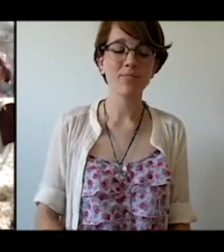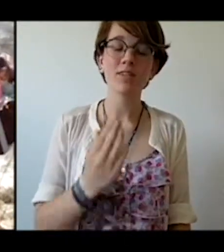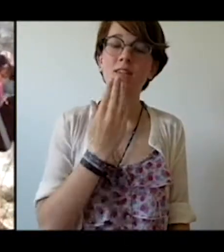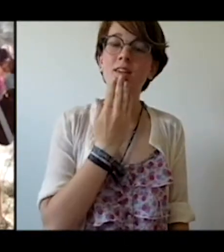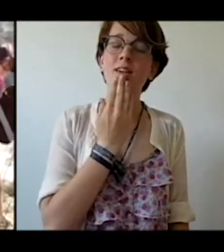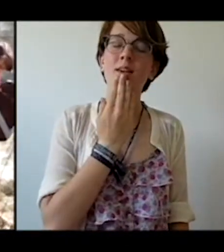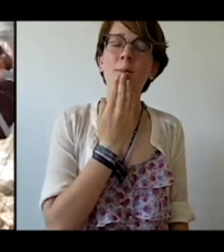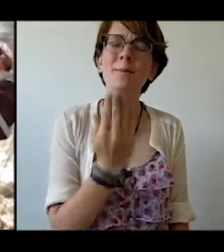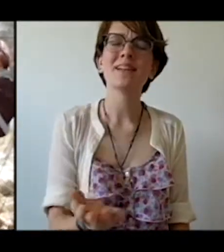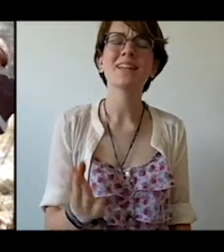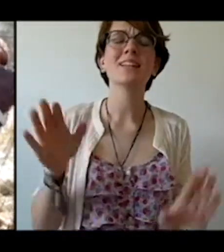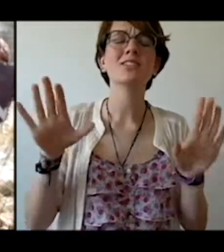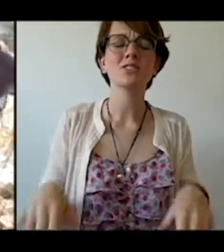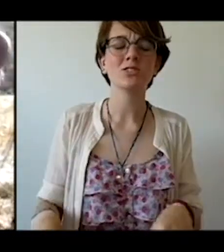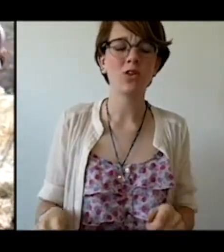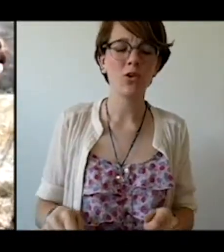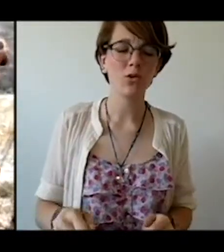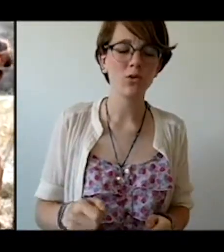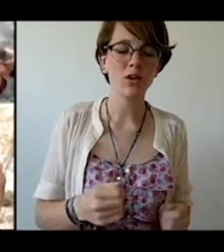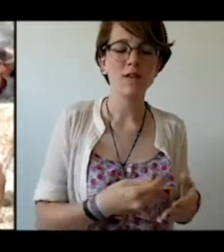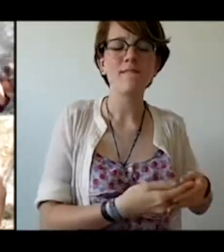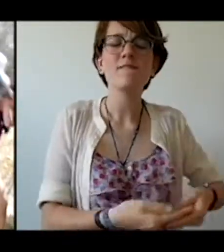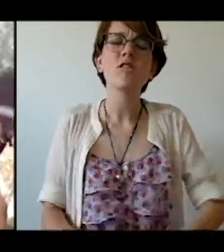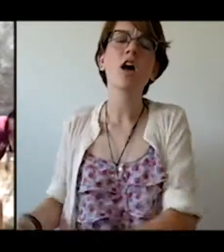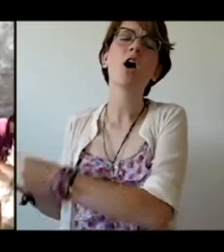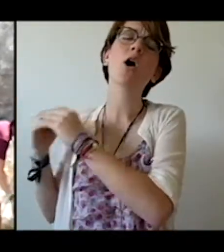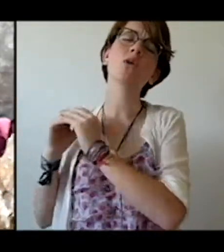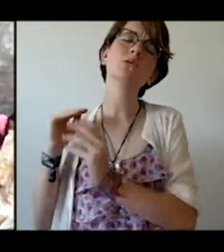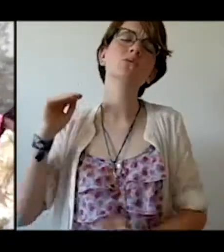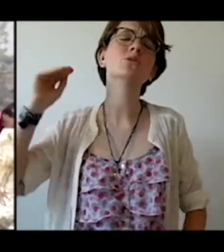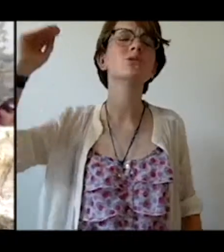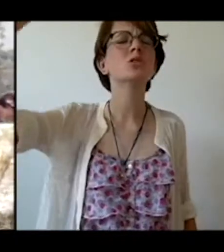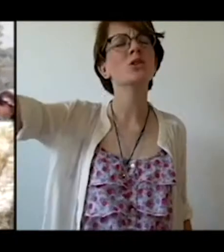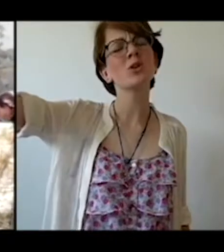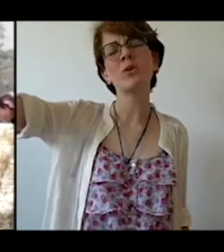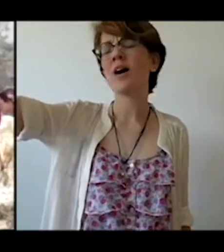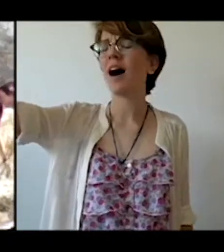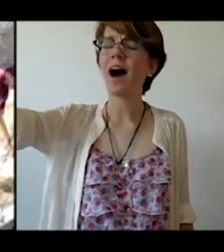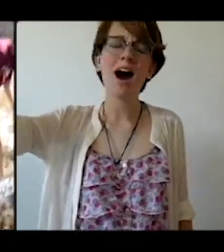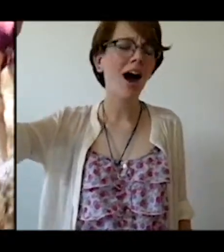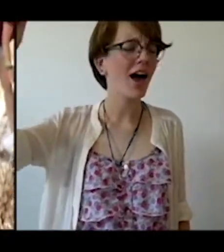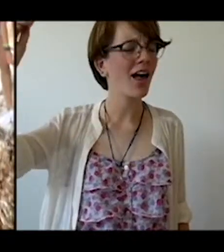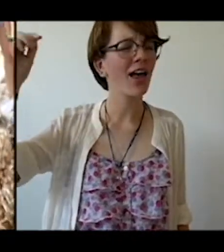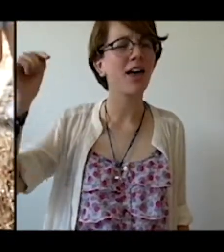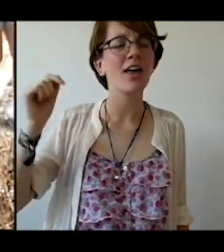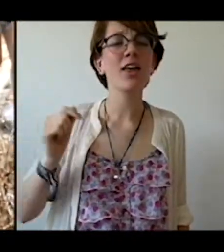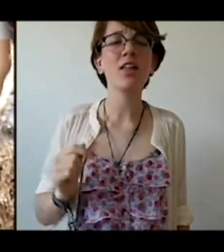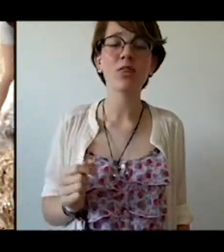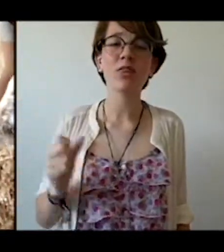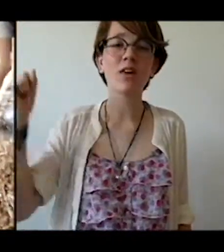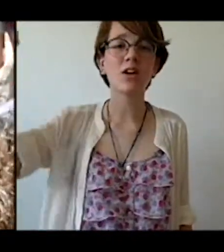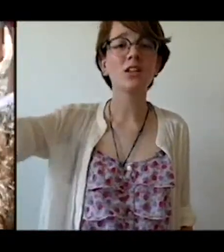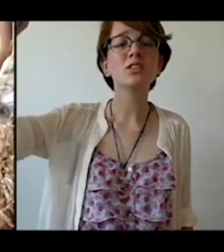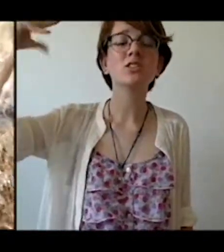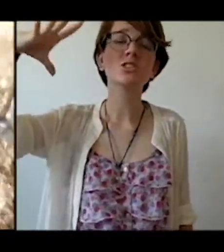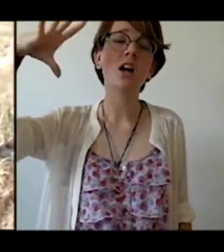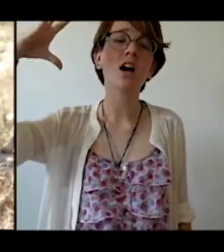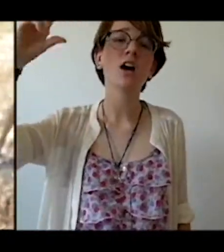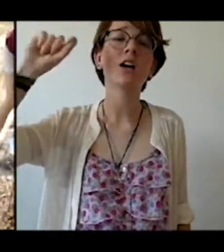Please don't float too high The sun